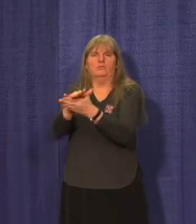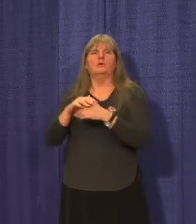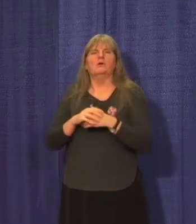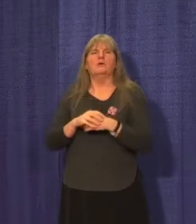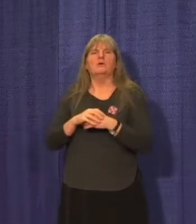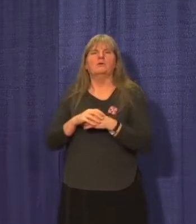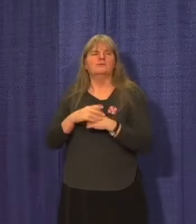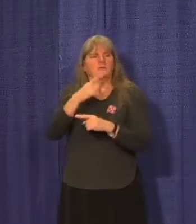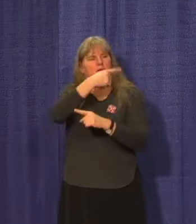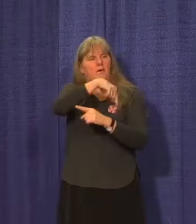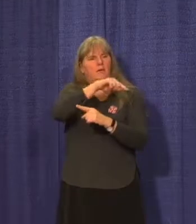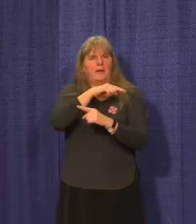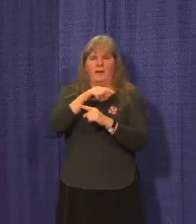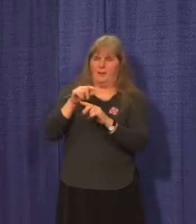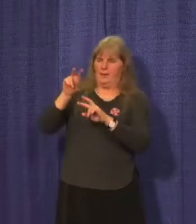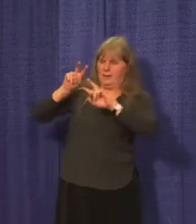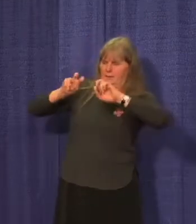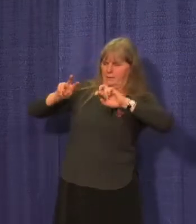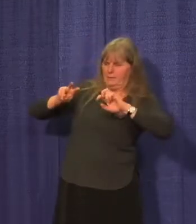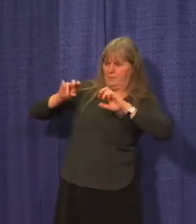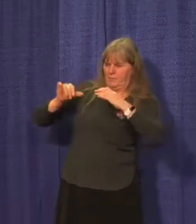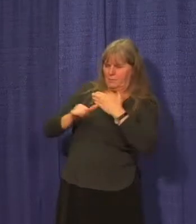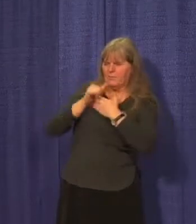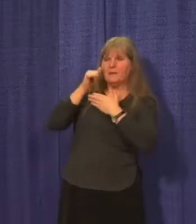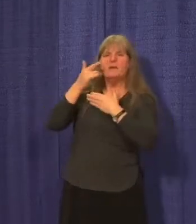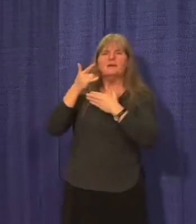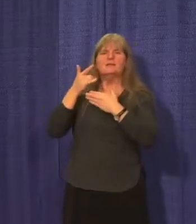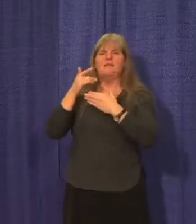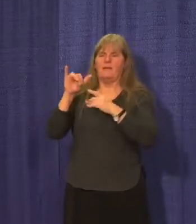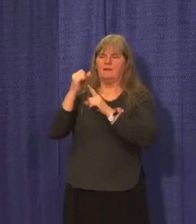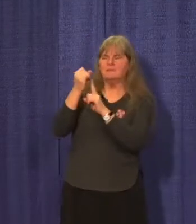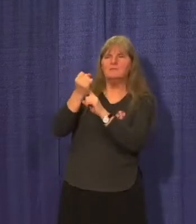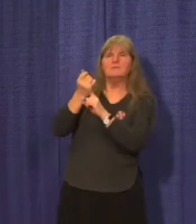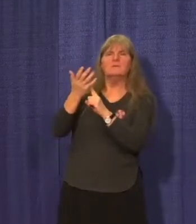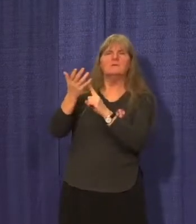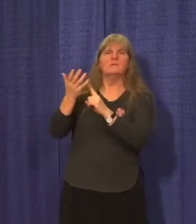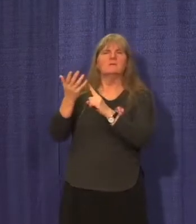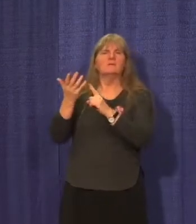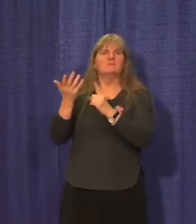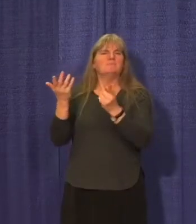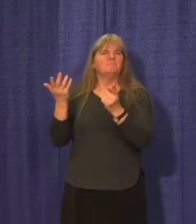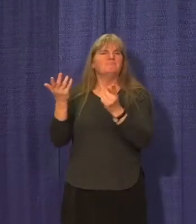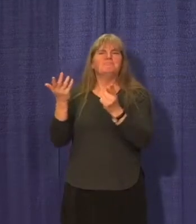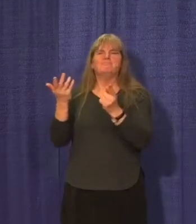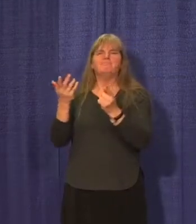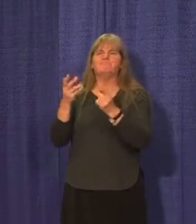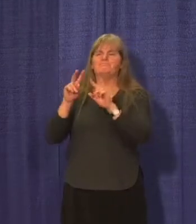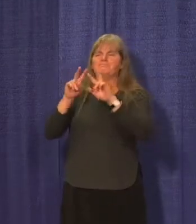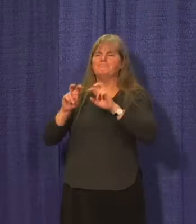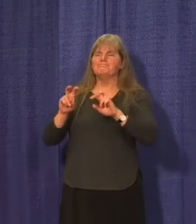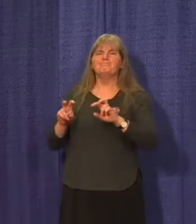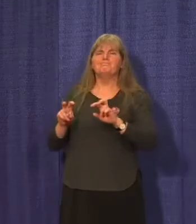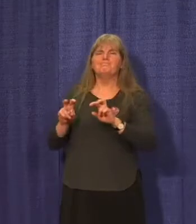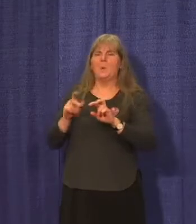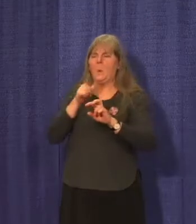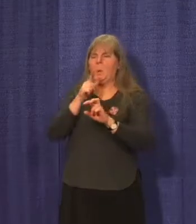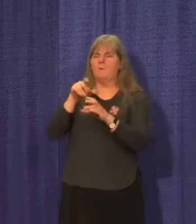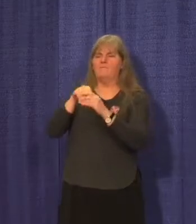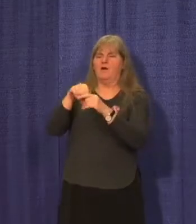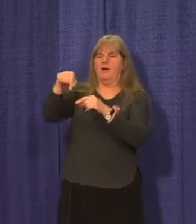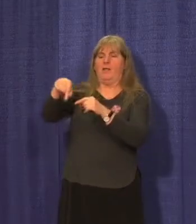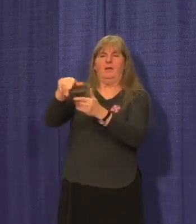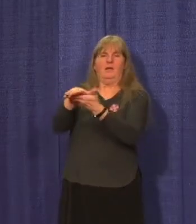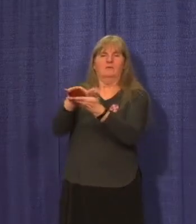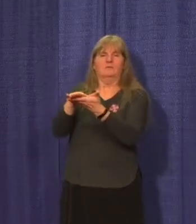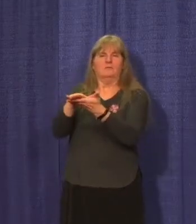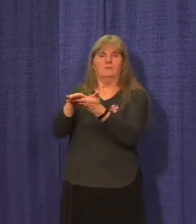an assessment of the risk factors, it will be an assessment of the situation, an assessment of those involved and